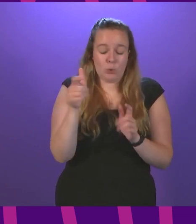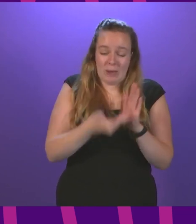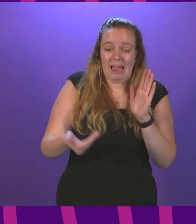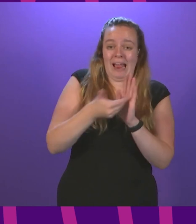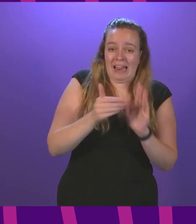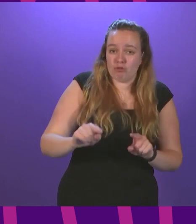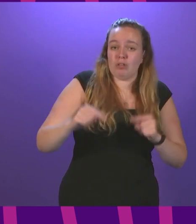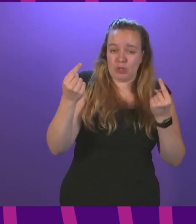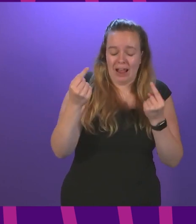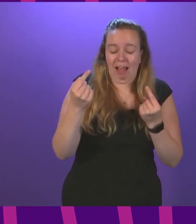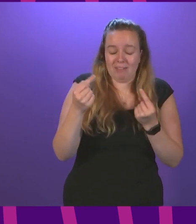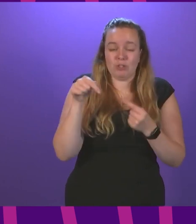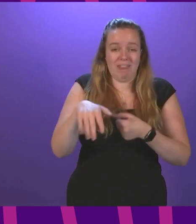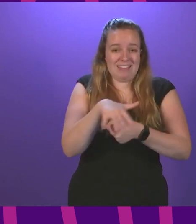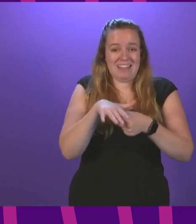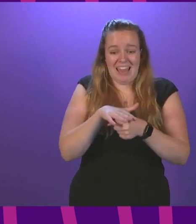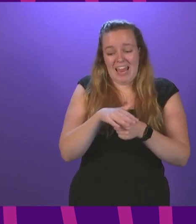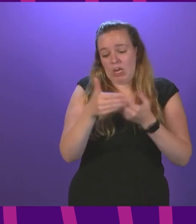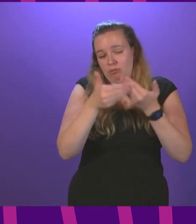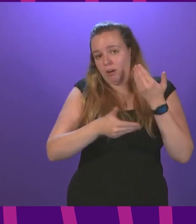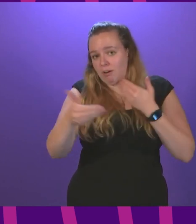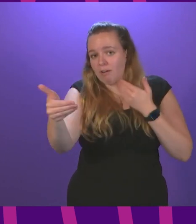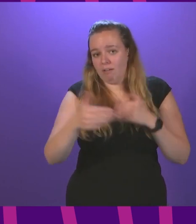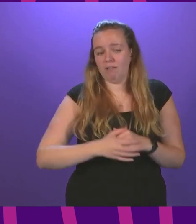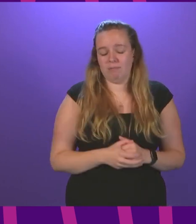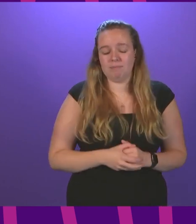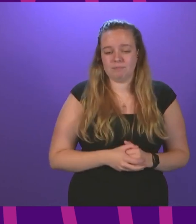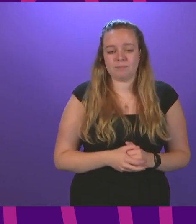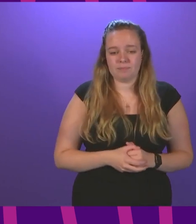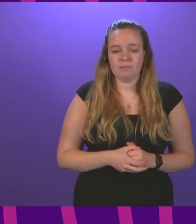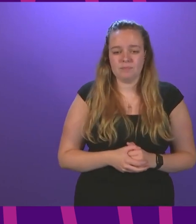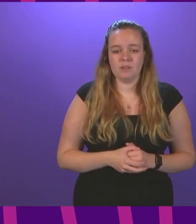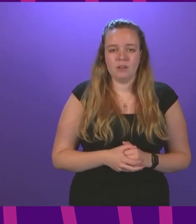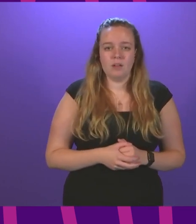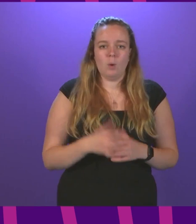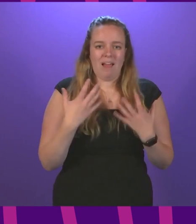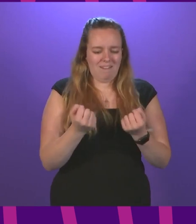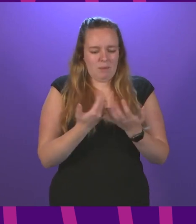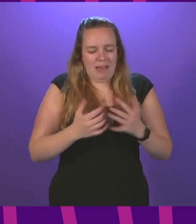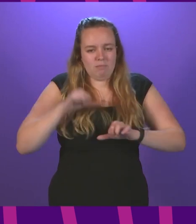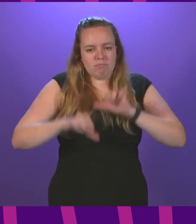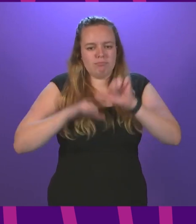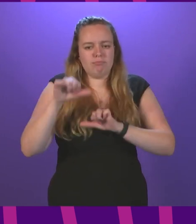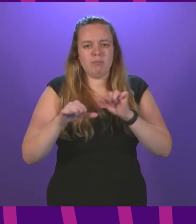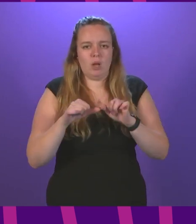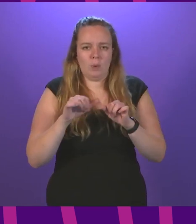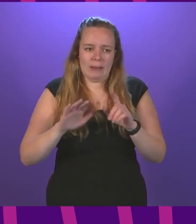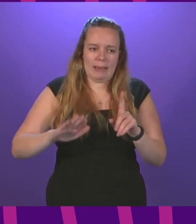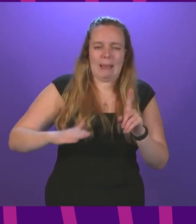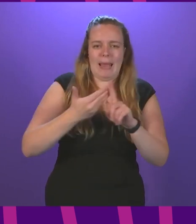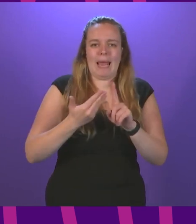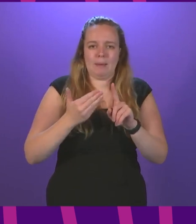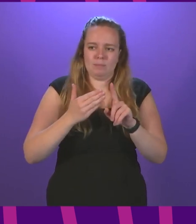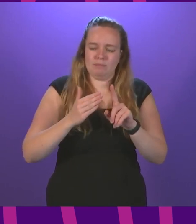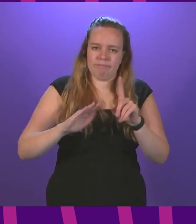challenge in this area over the next months and possibly beyond that but we're taking a range of steps as we build towards the national